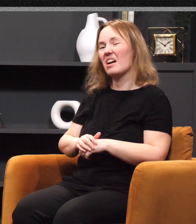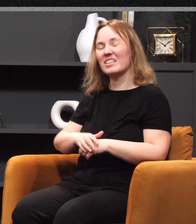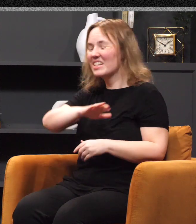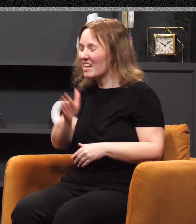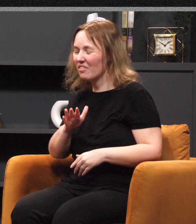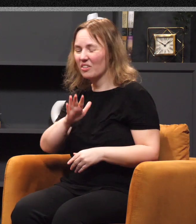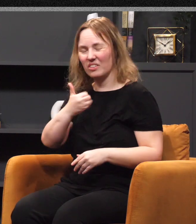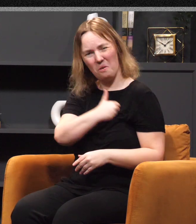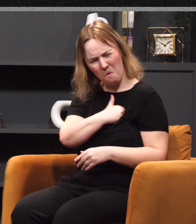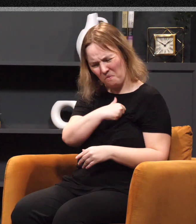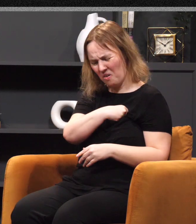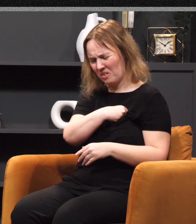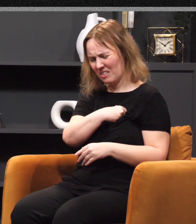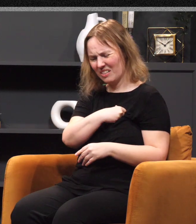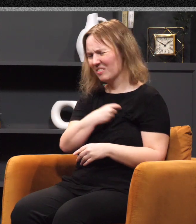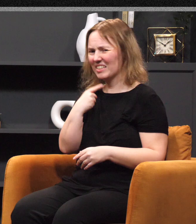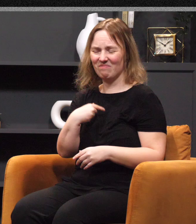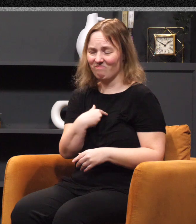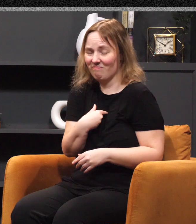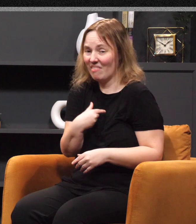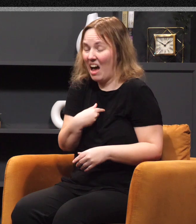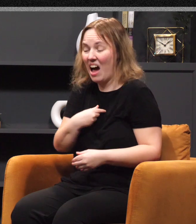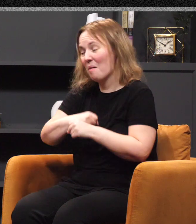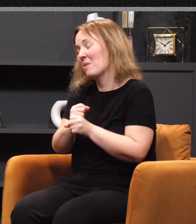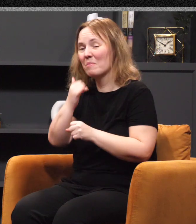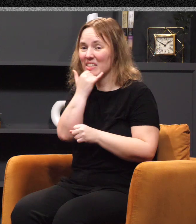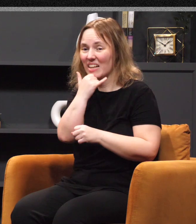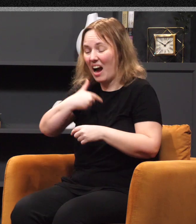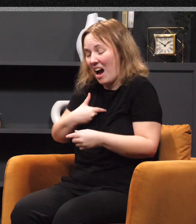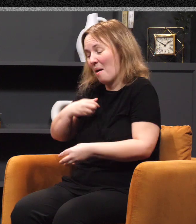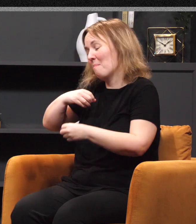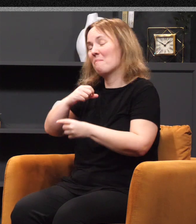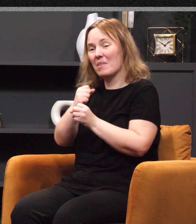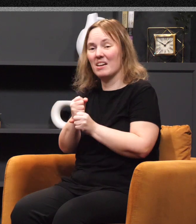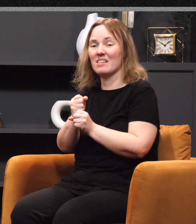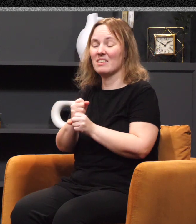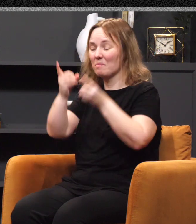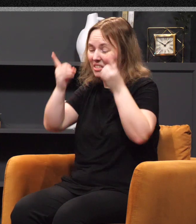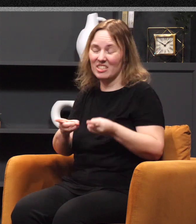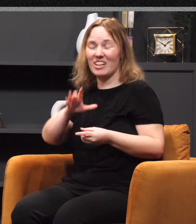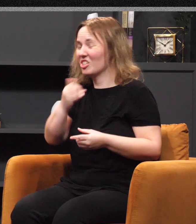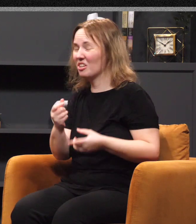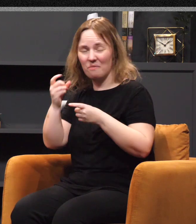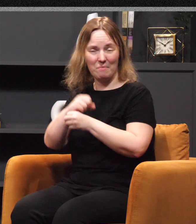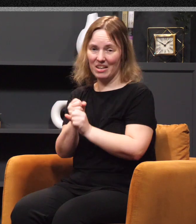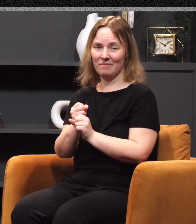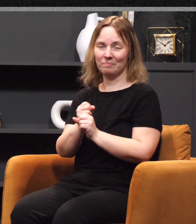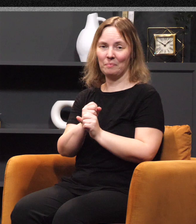acknowledge, Hey, I messed up. Hey, God is good, but I made some decisions I shouldn't have made. Whatever, right? If a person acknowledges that, they usually